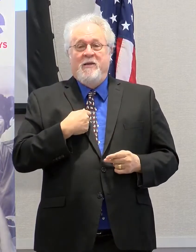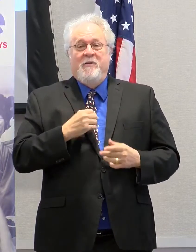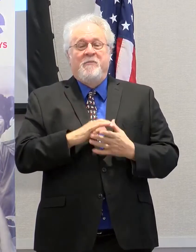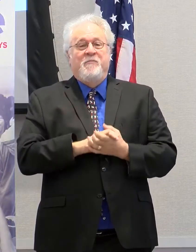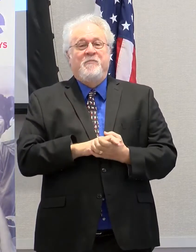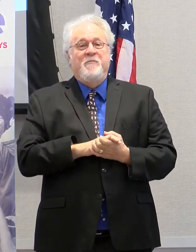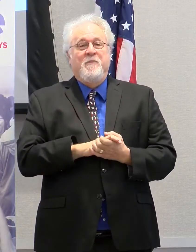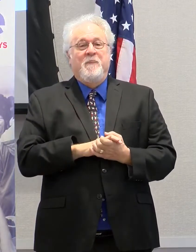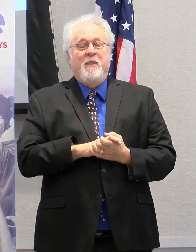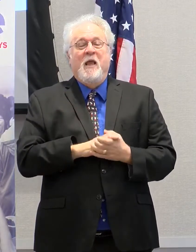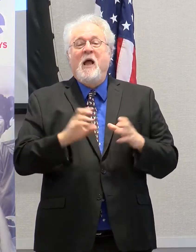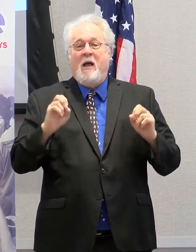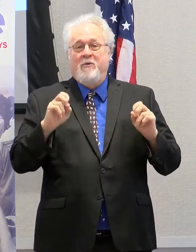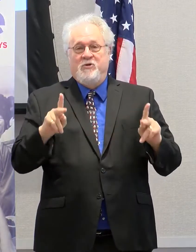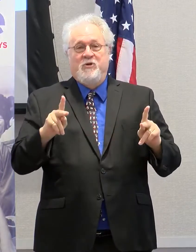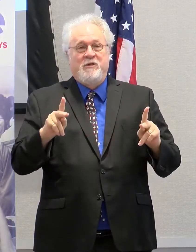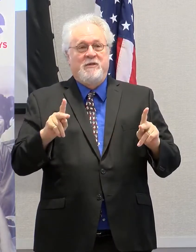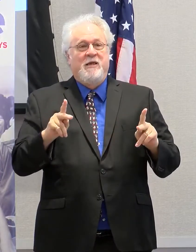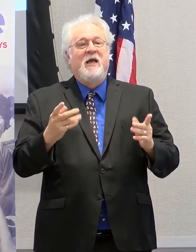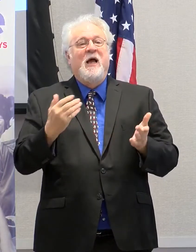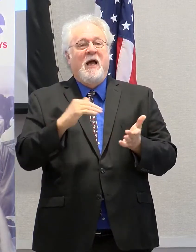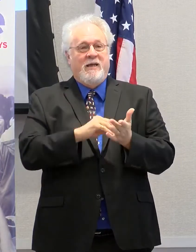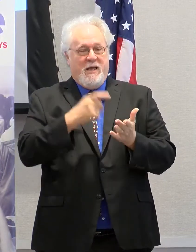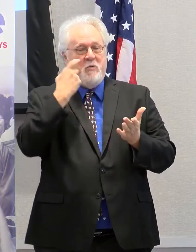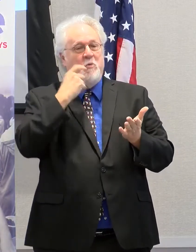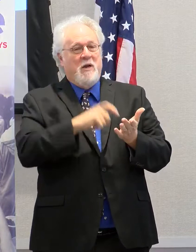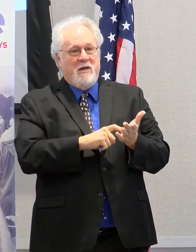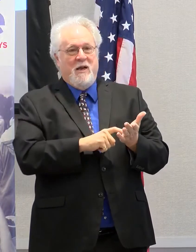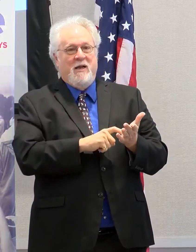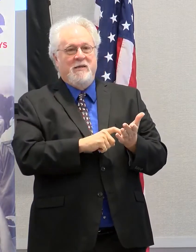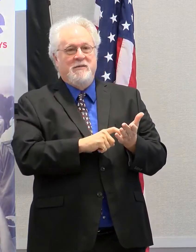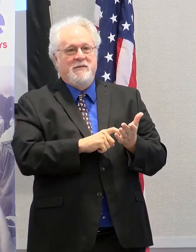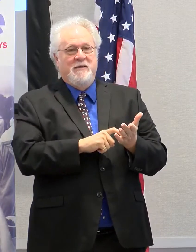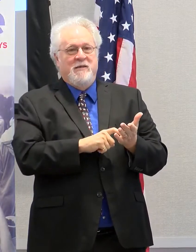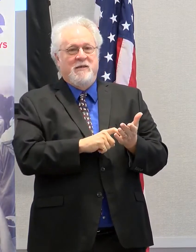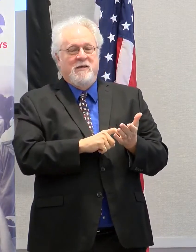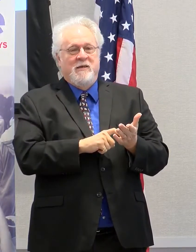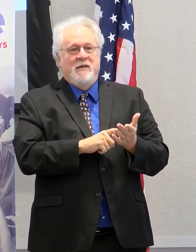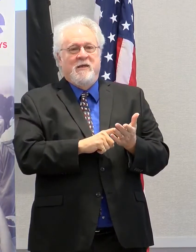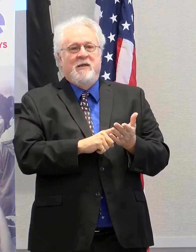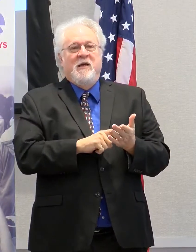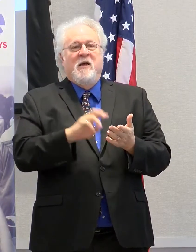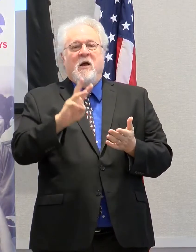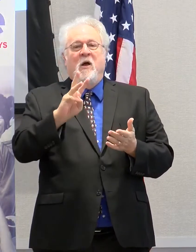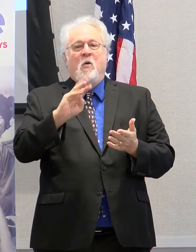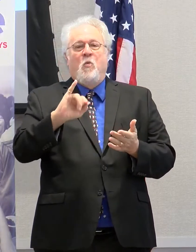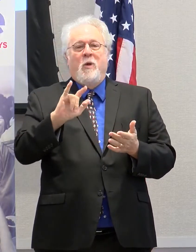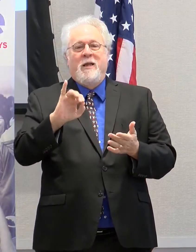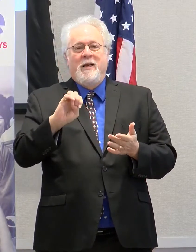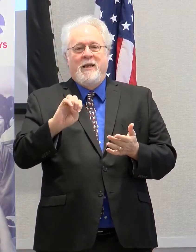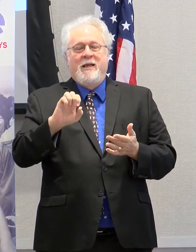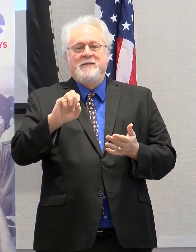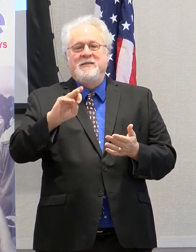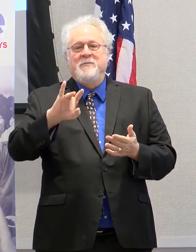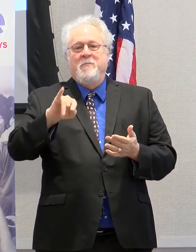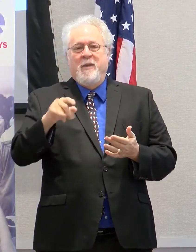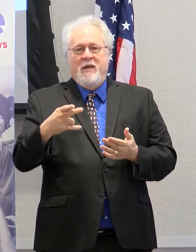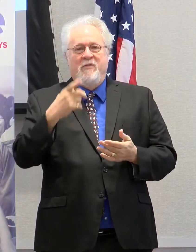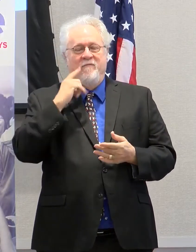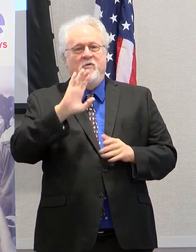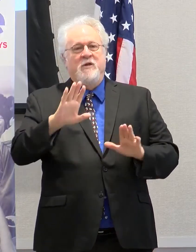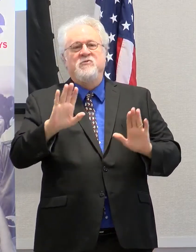opportunity to, again, Chancellor Willie Smith for the tremendous